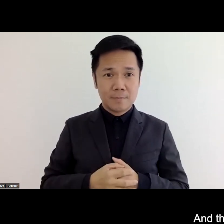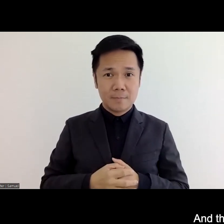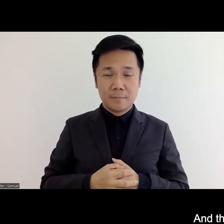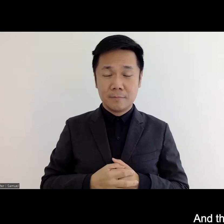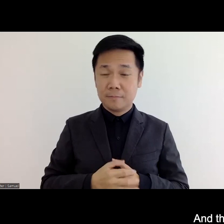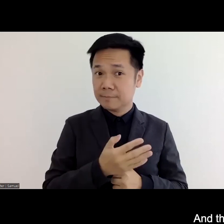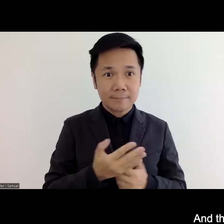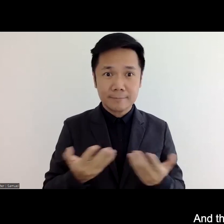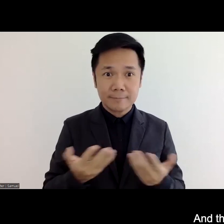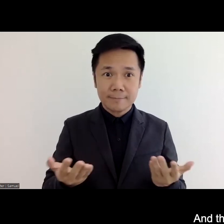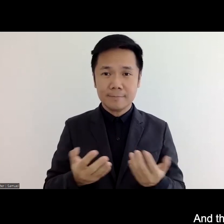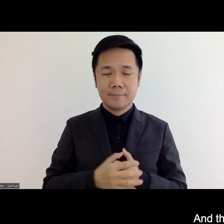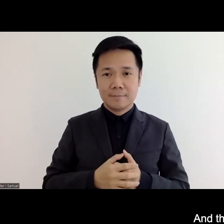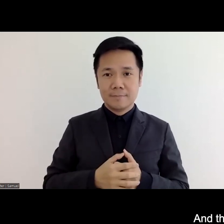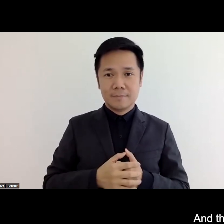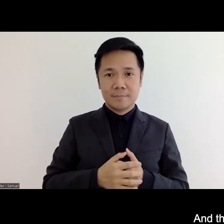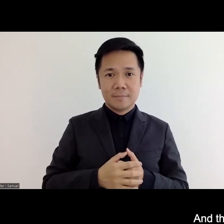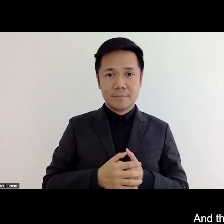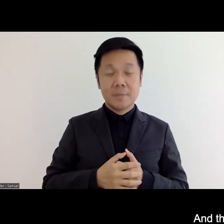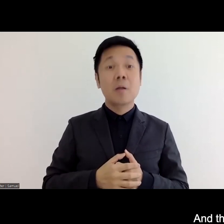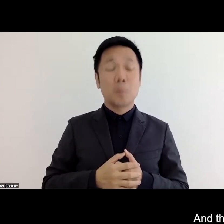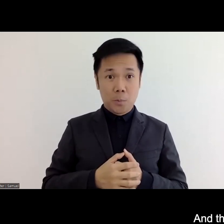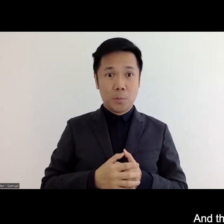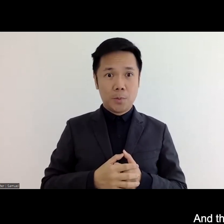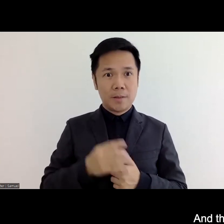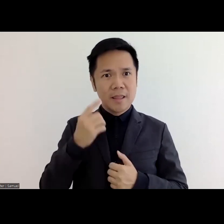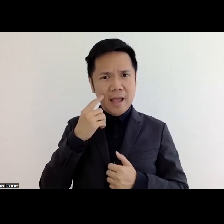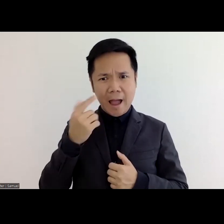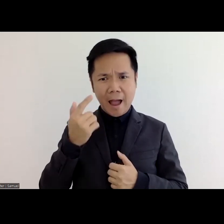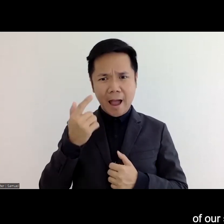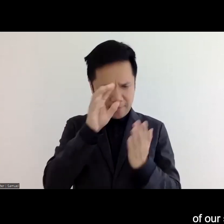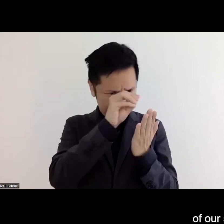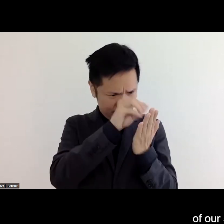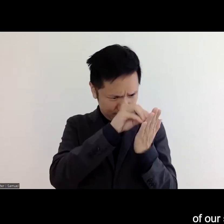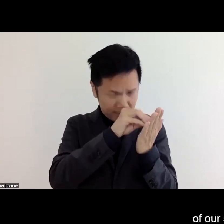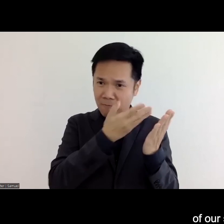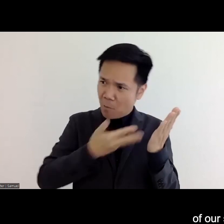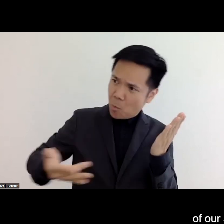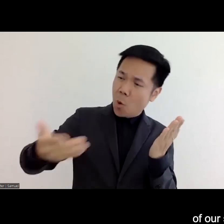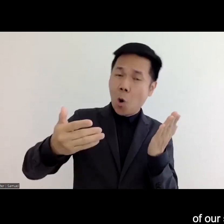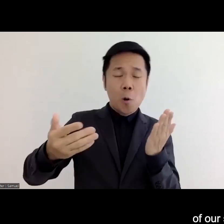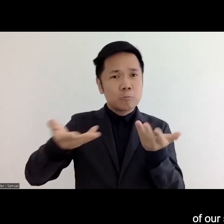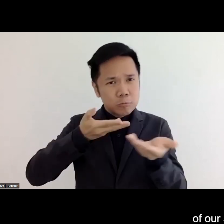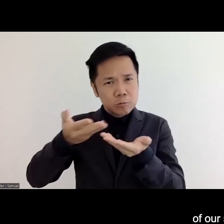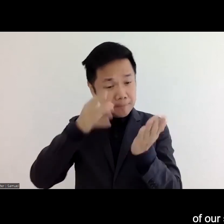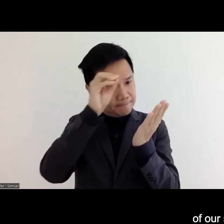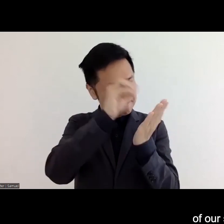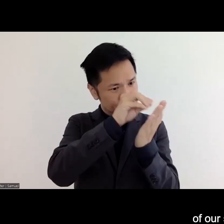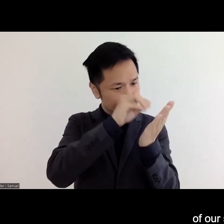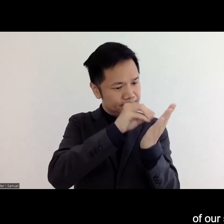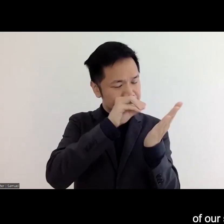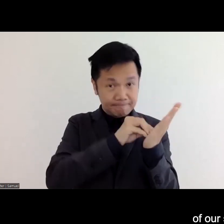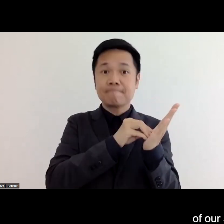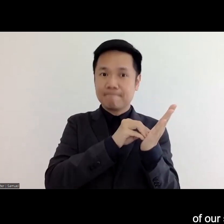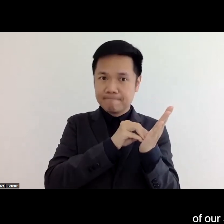and that has been reflected in the discussions uh of our speakers and uh